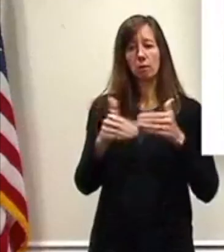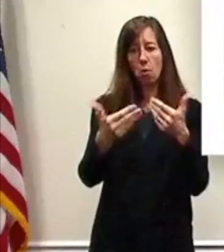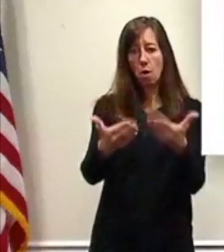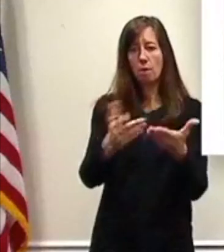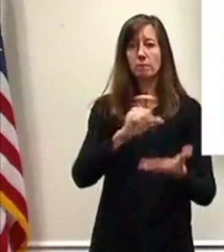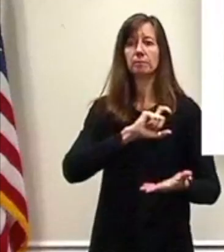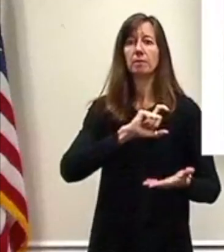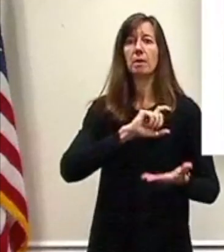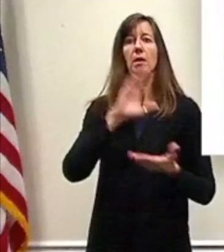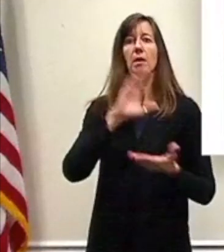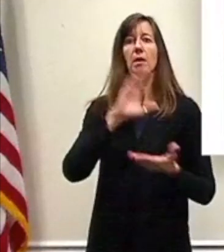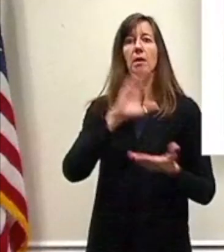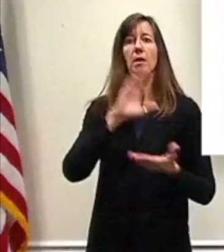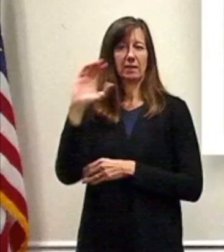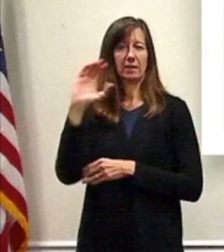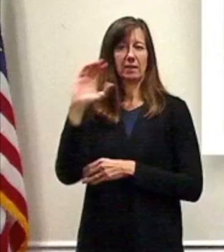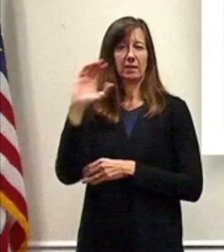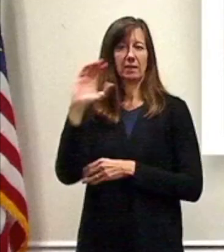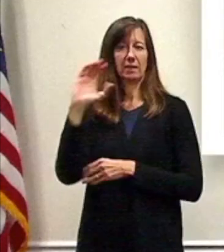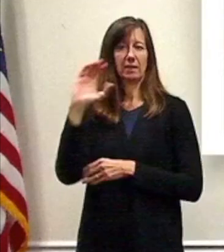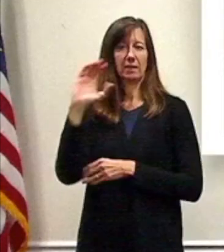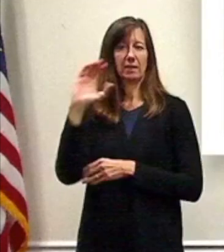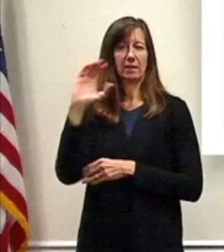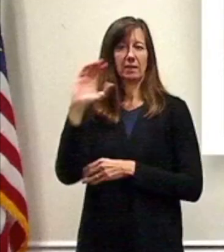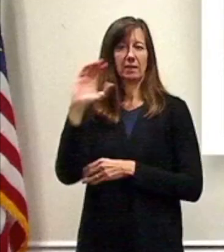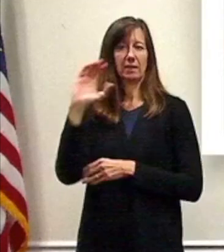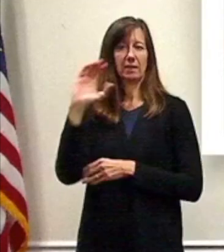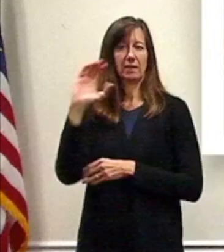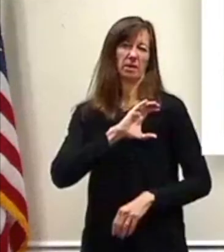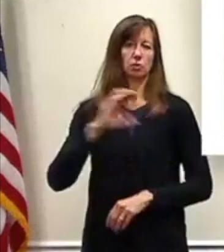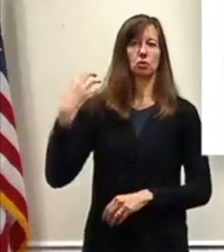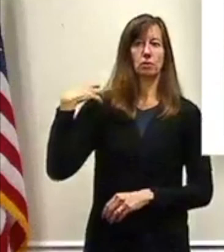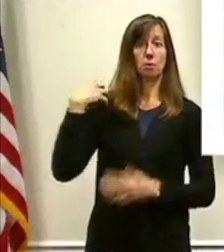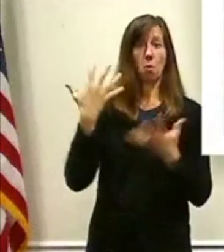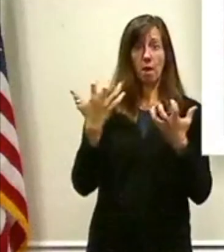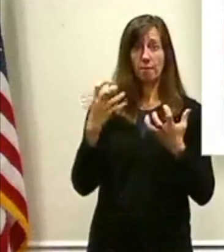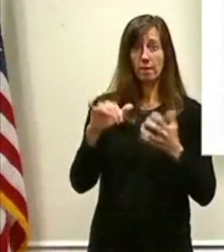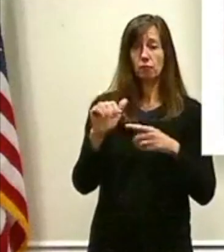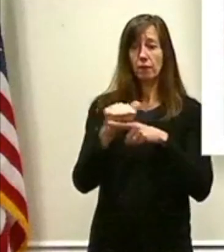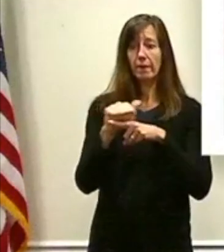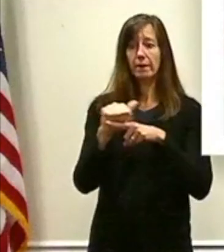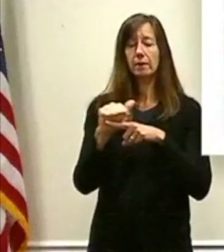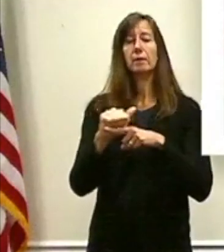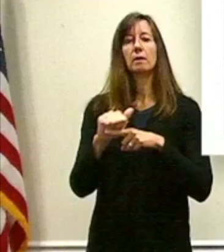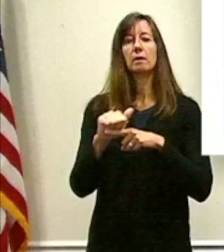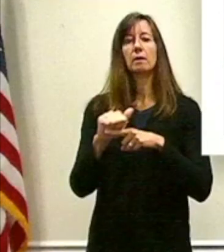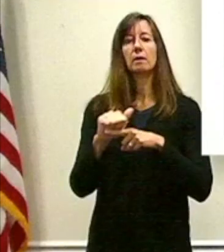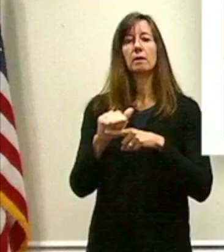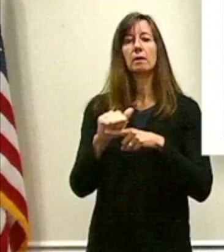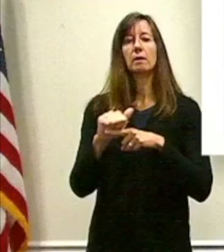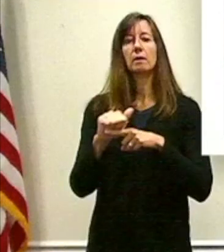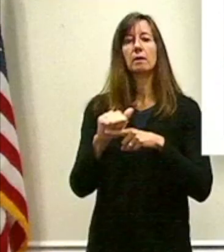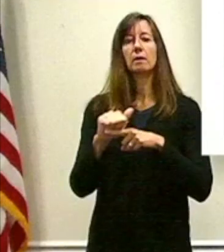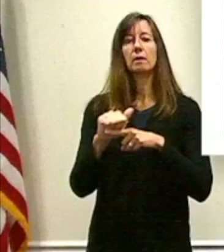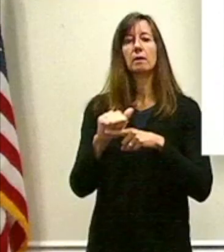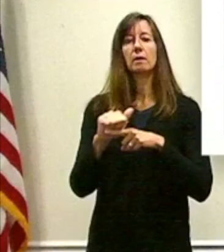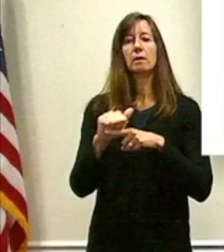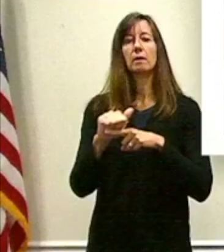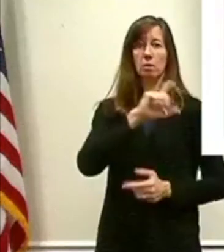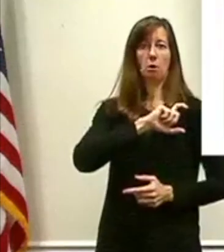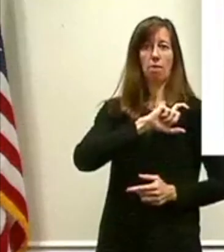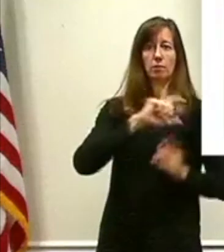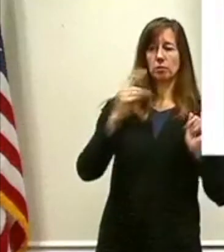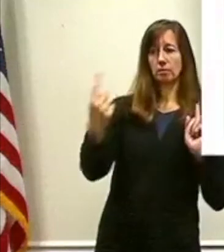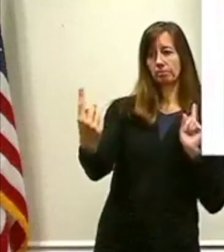that. Police chiefs want it. It's a way of ensuring that no matter who the officer comes into contact with, there isn't any